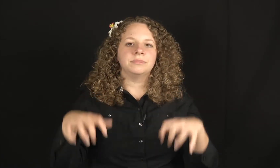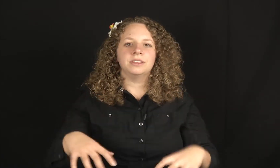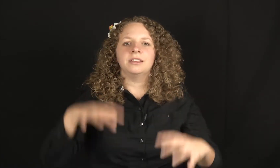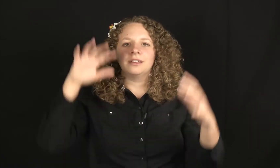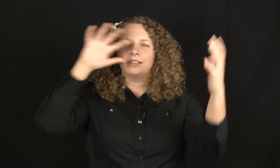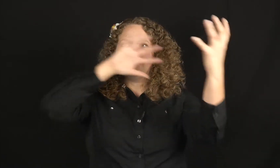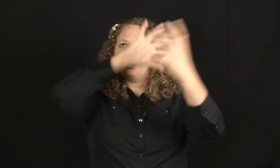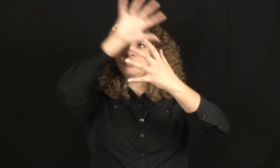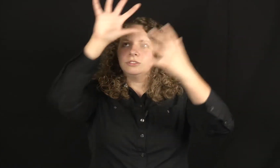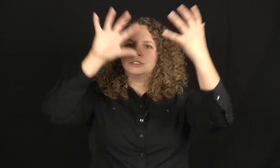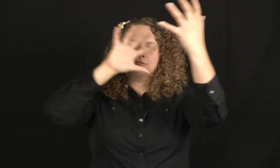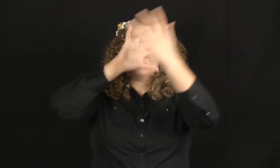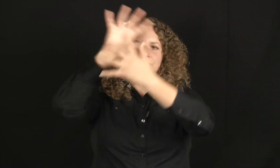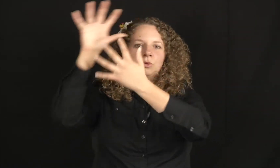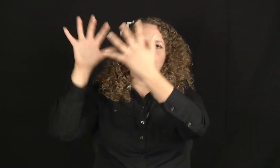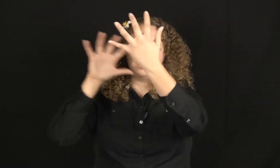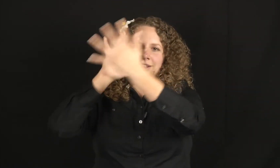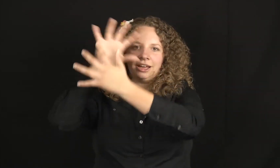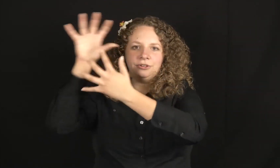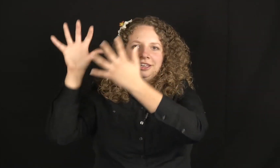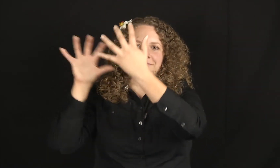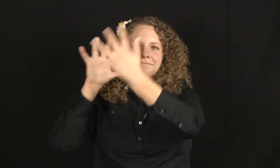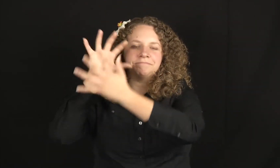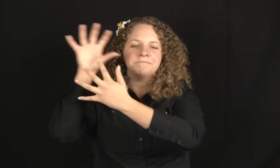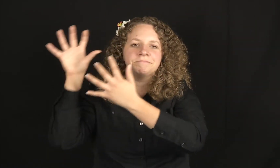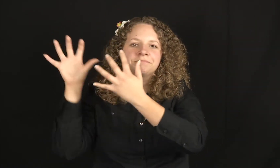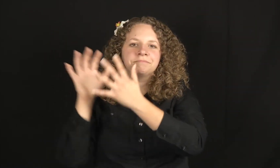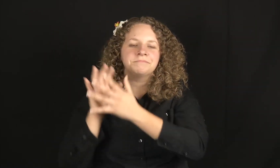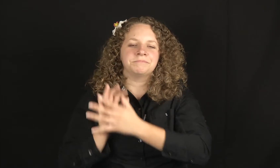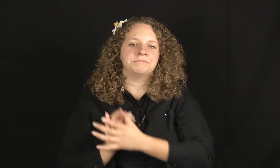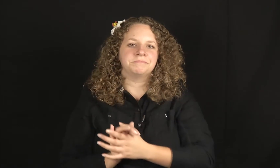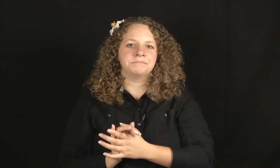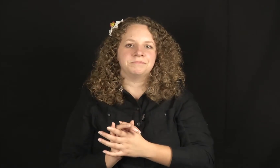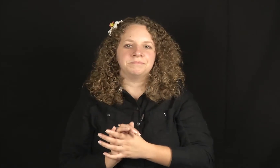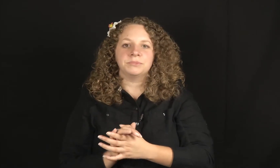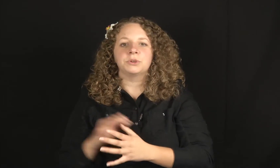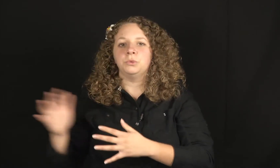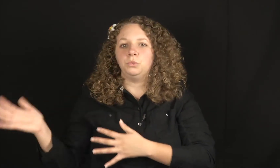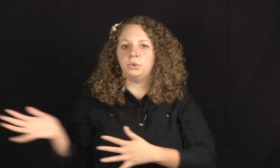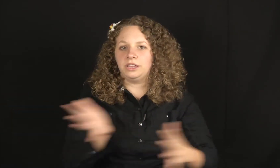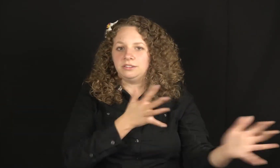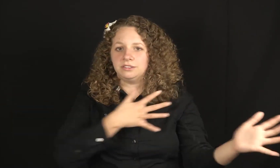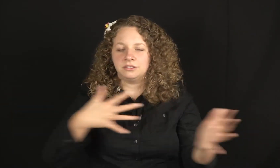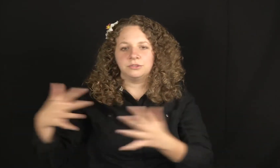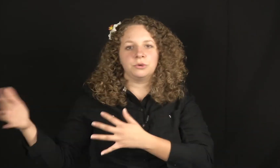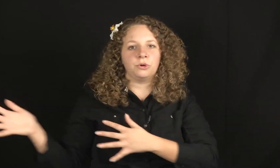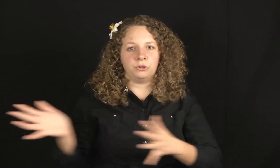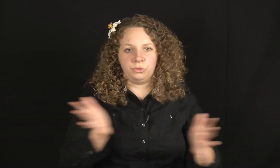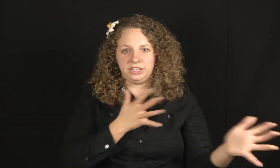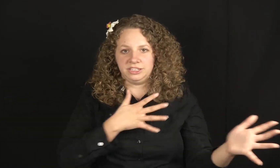Clouds, or cloudy. Wind, or windy.